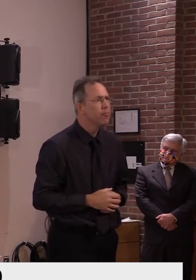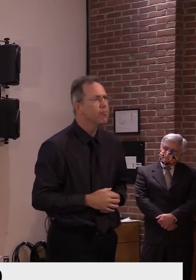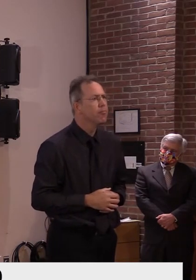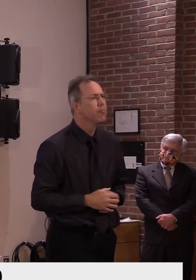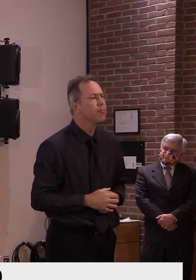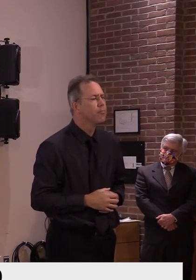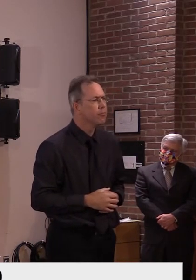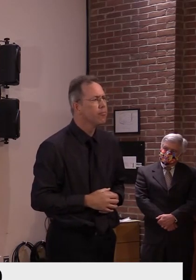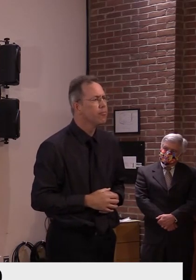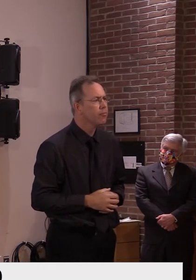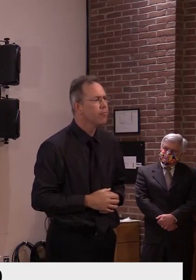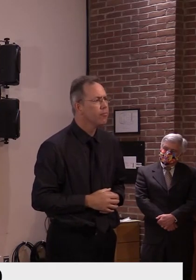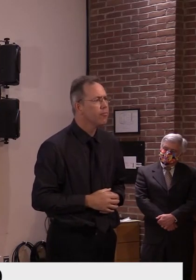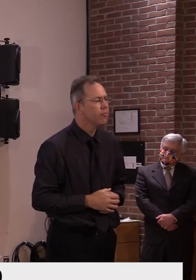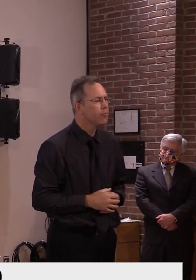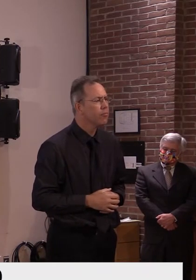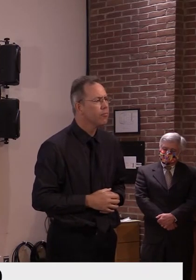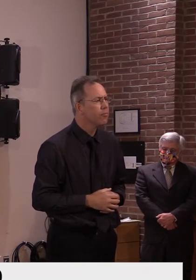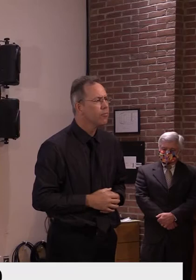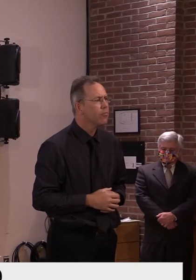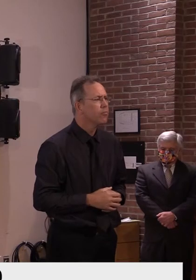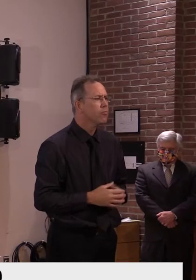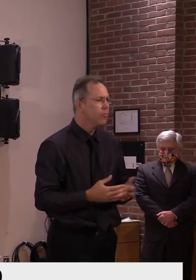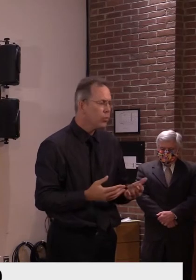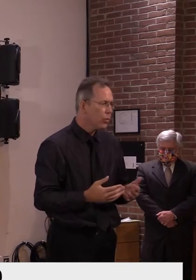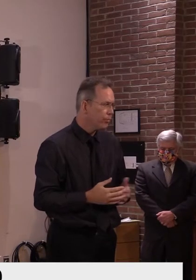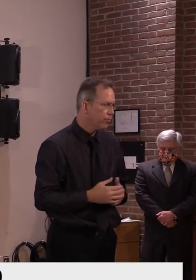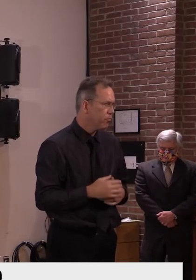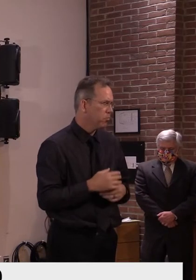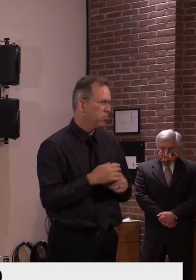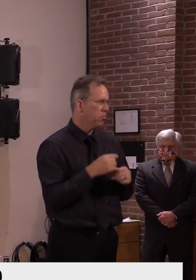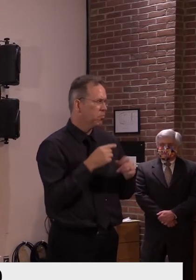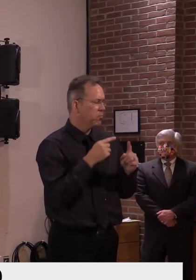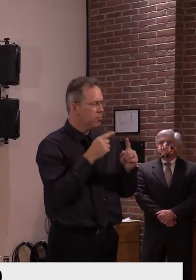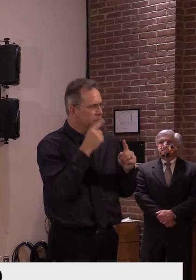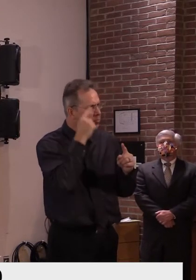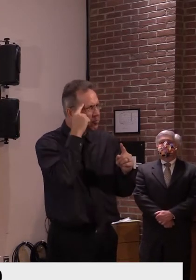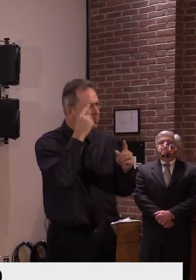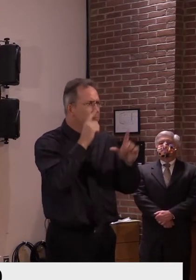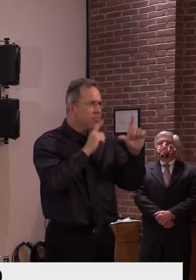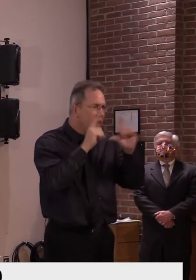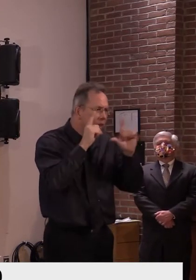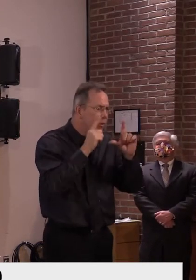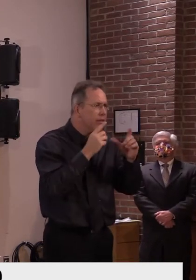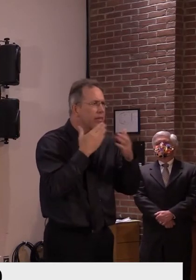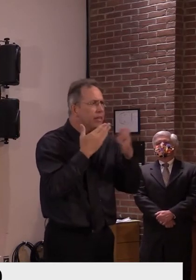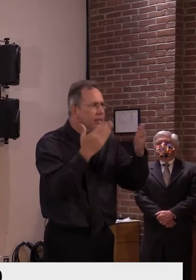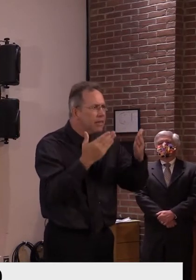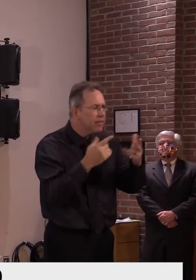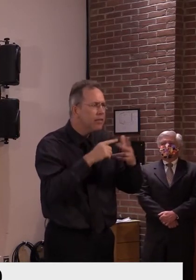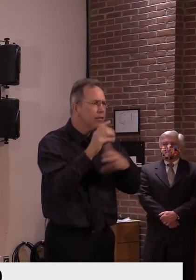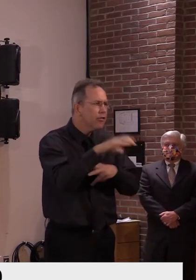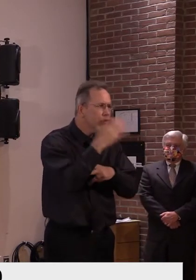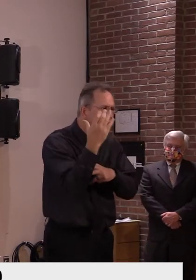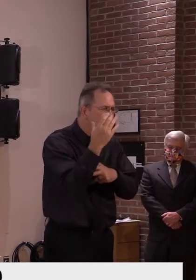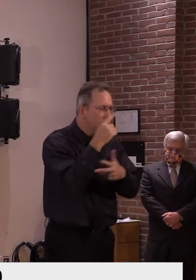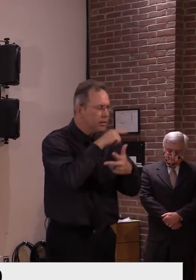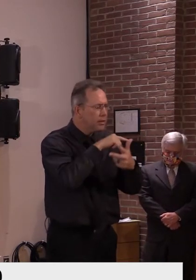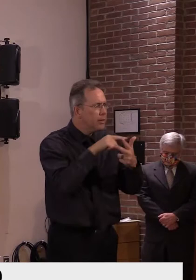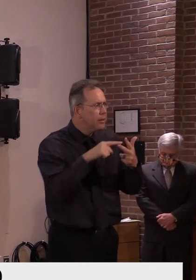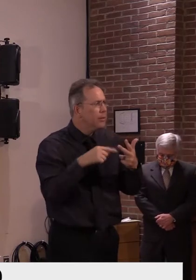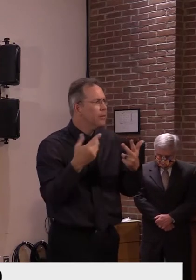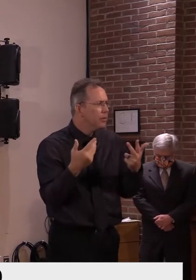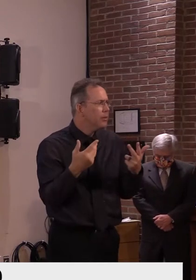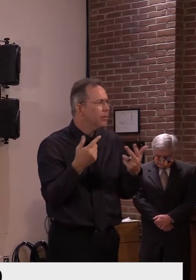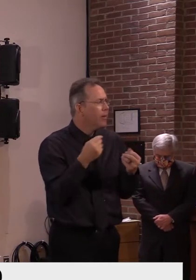Like with everything else that we want to do, we can find a way to enjoy, follow the guidance and act as we